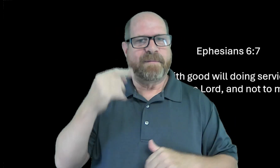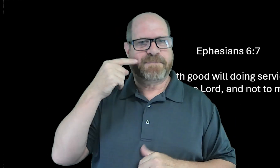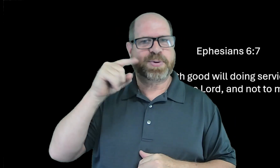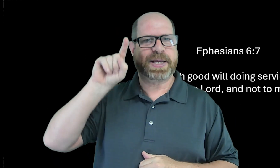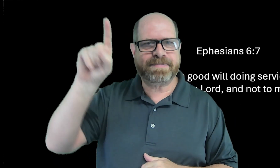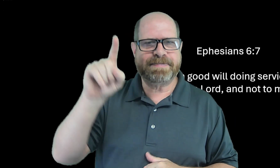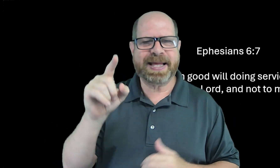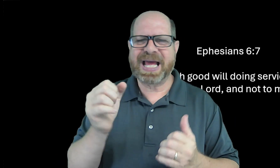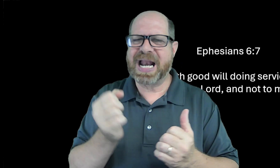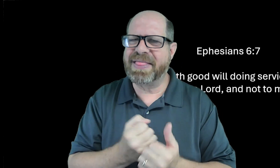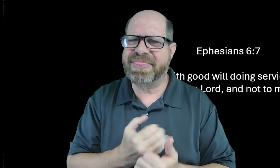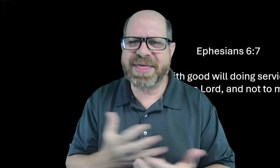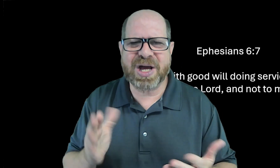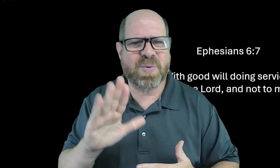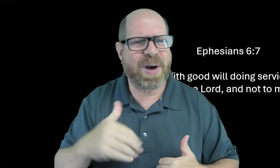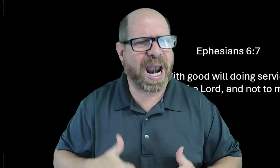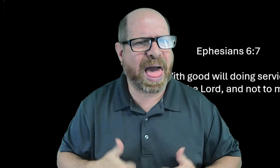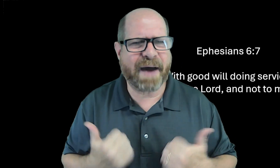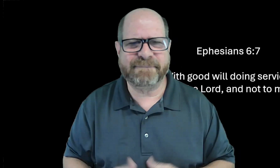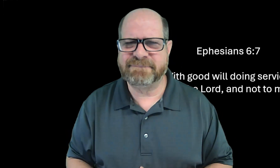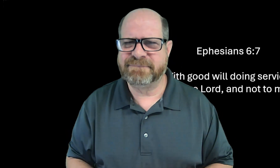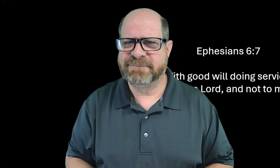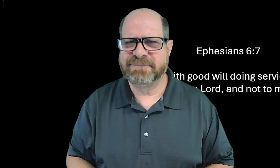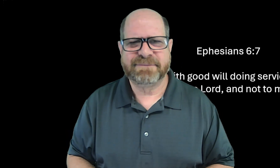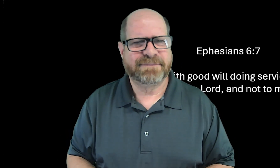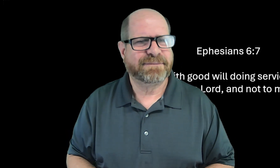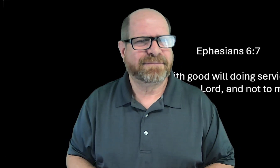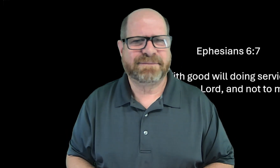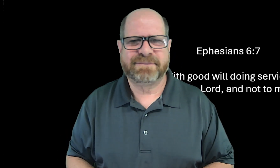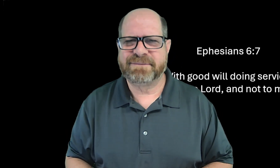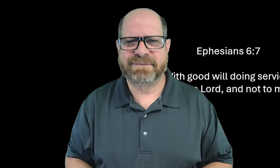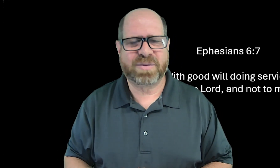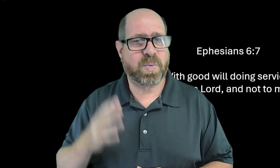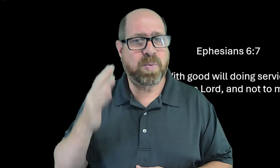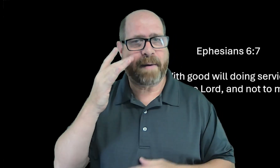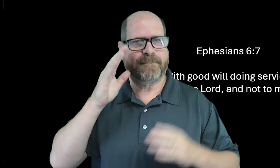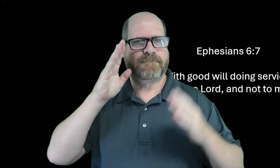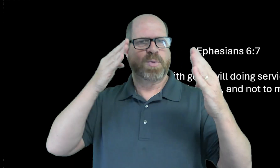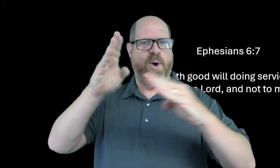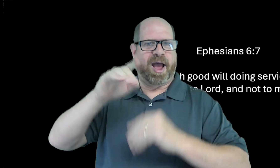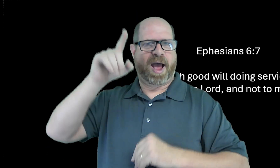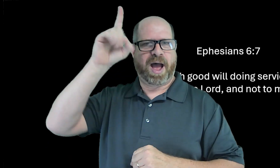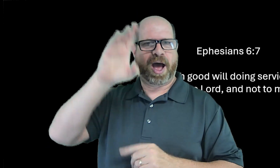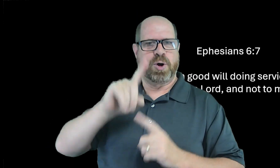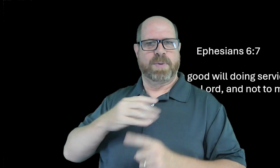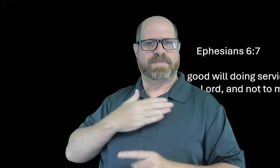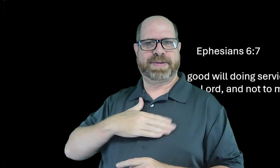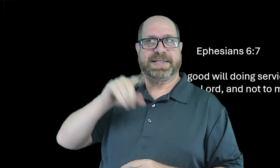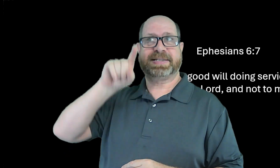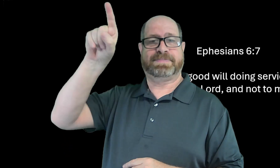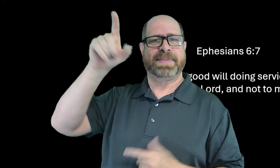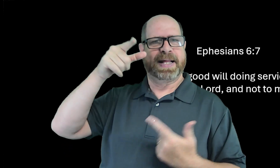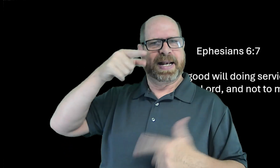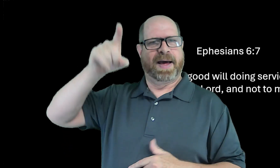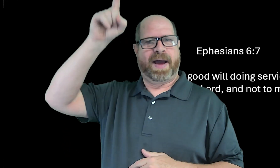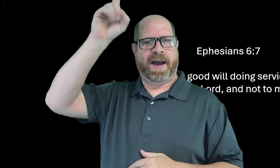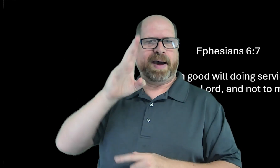when i clean the dishes would anything you do in your life focus on him and pleasing him